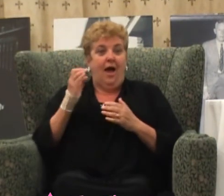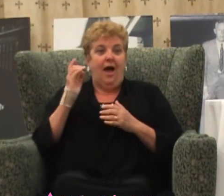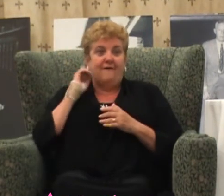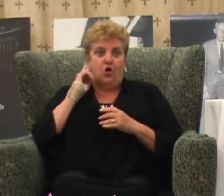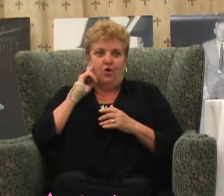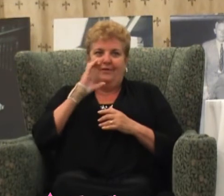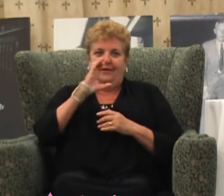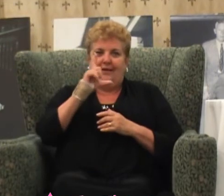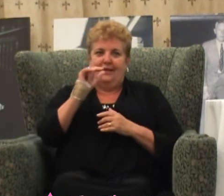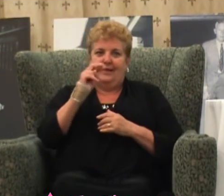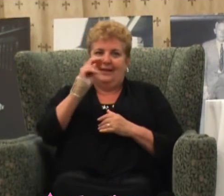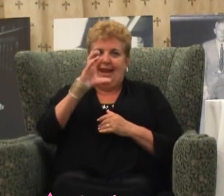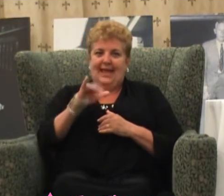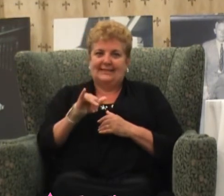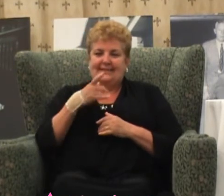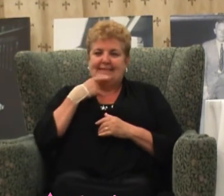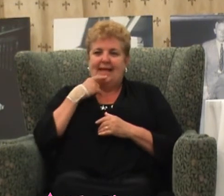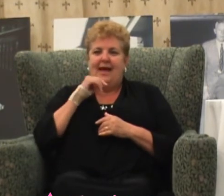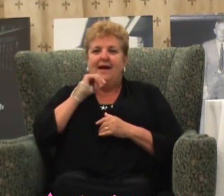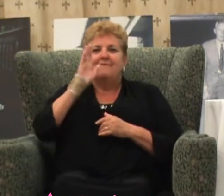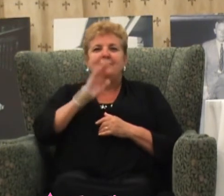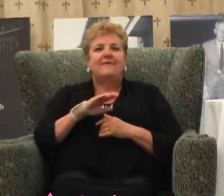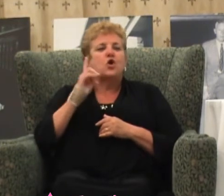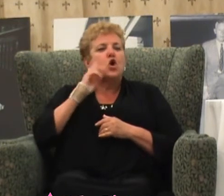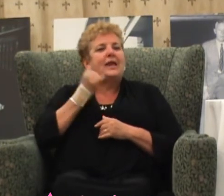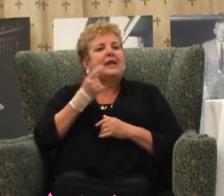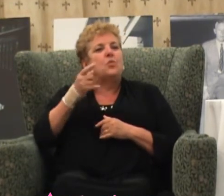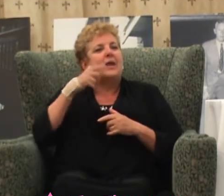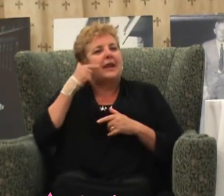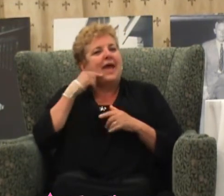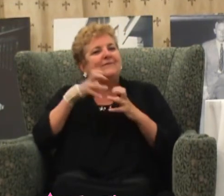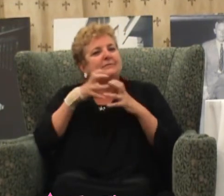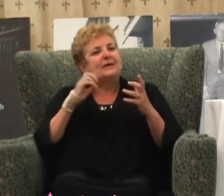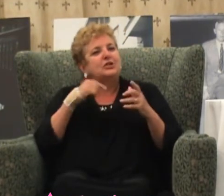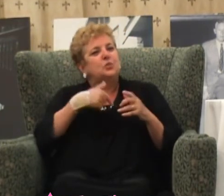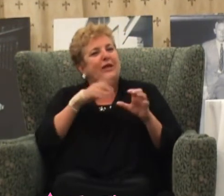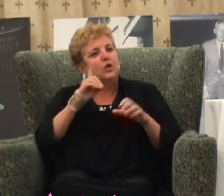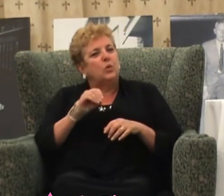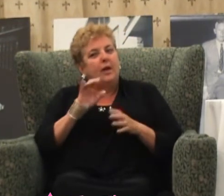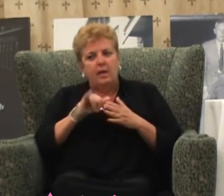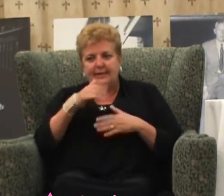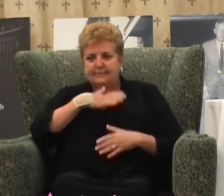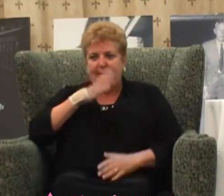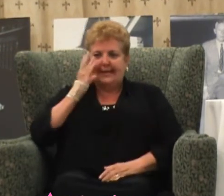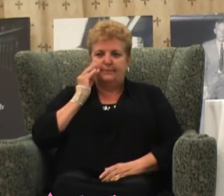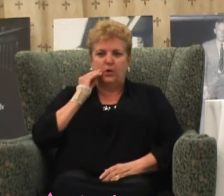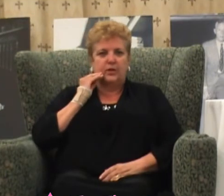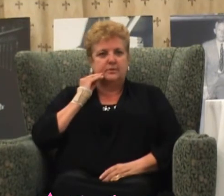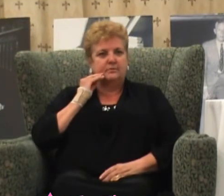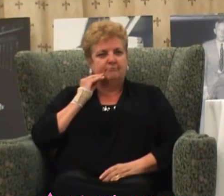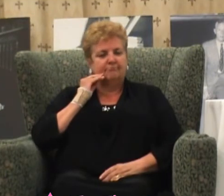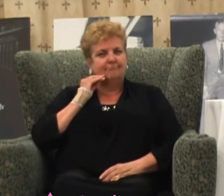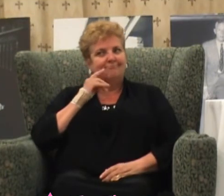-step programs. I've never seen anybody laugh as much as we do. And that's been my experience, too. I never thought about it before I heard him say it. But